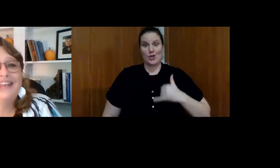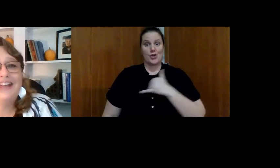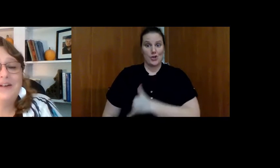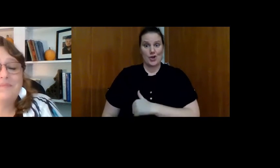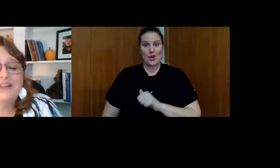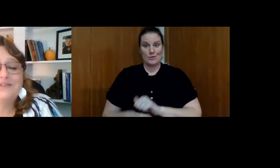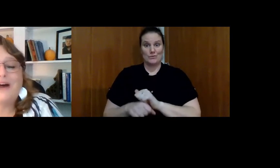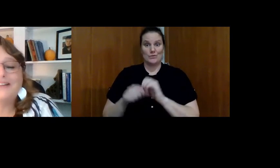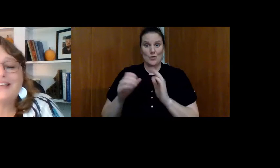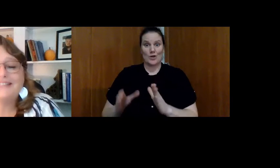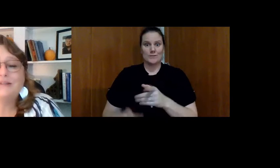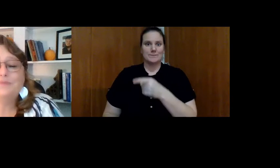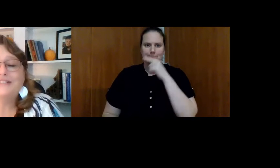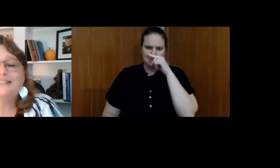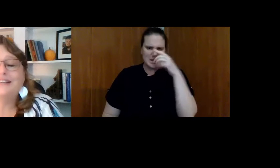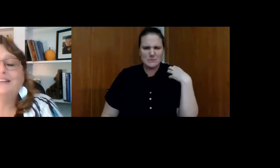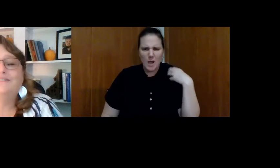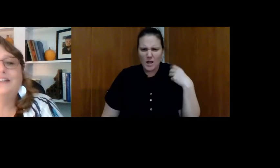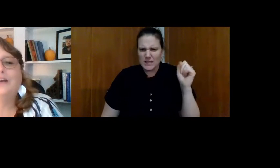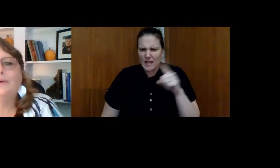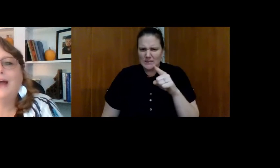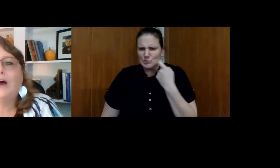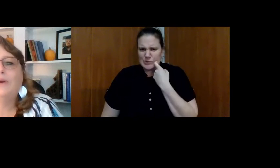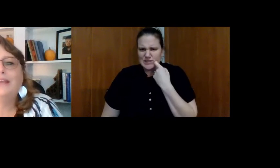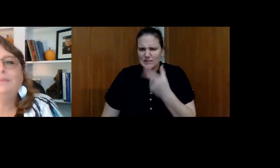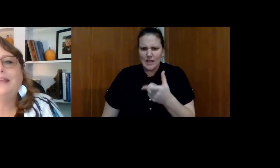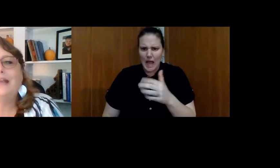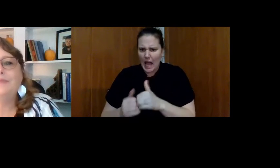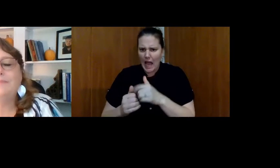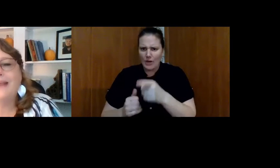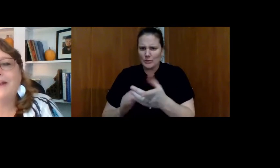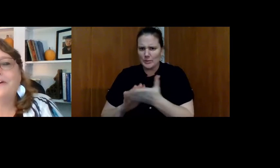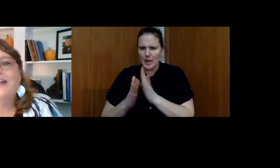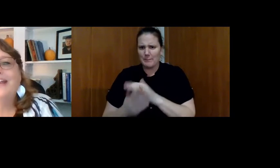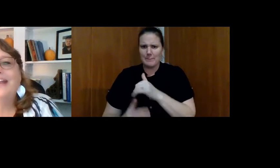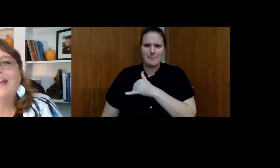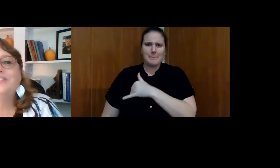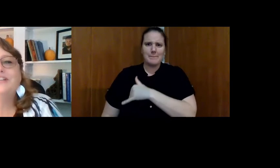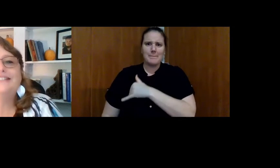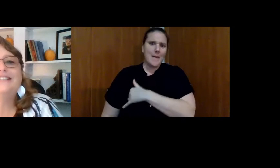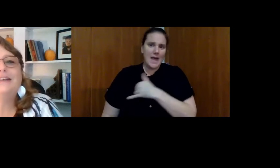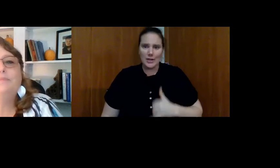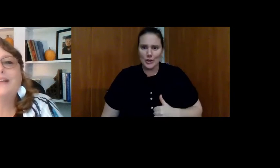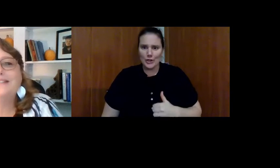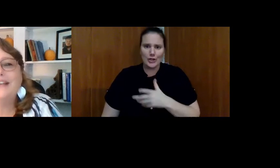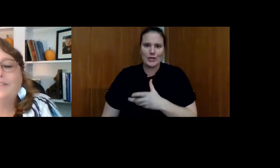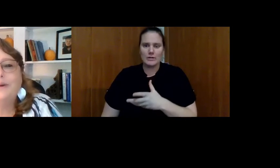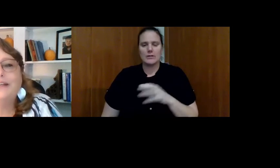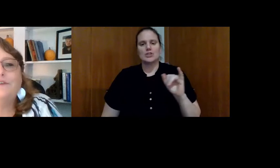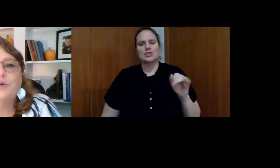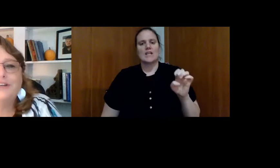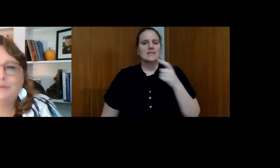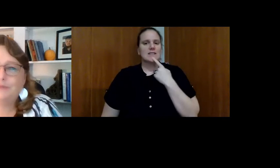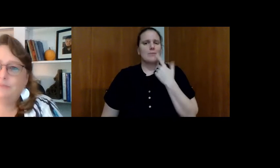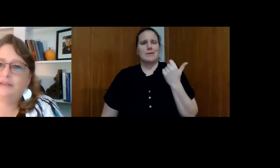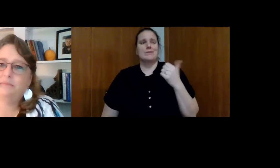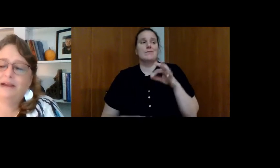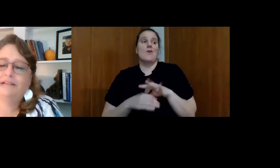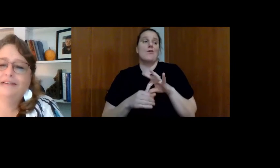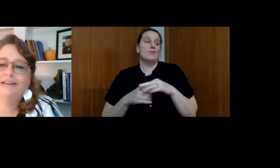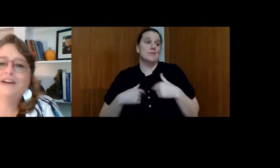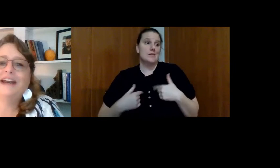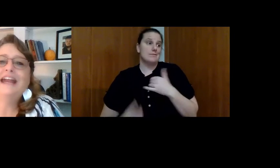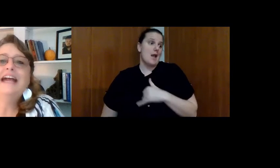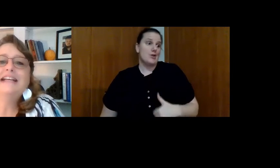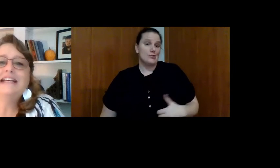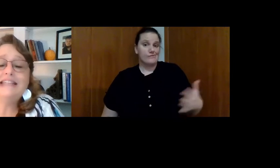he his boss asked him recently in a video how he became the mayor. And Jesse said, because everybody voted him to be the